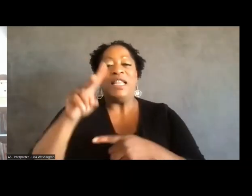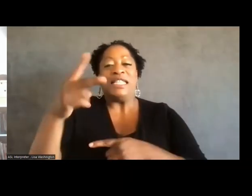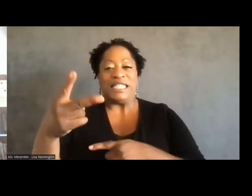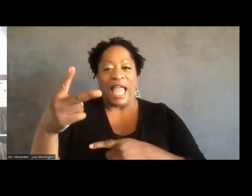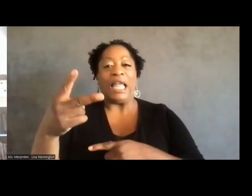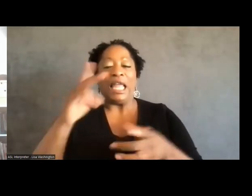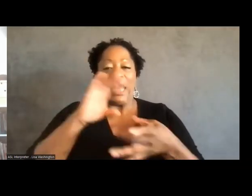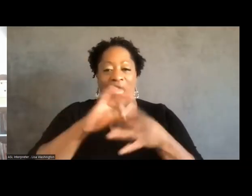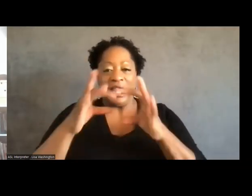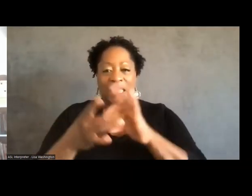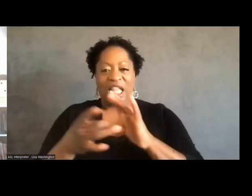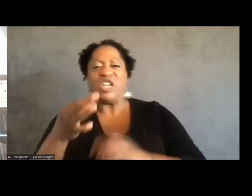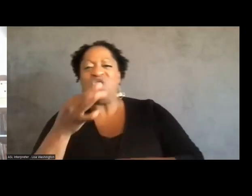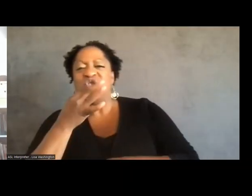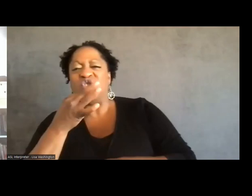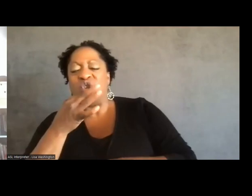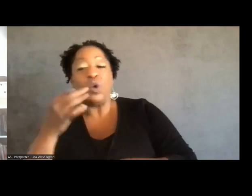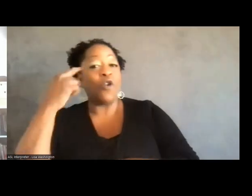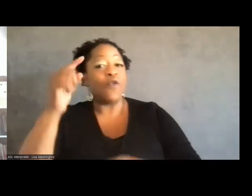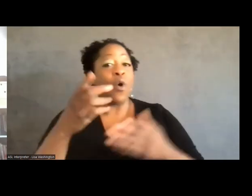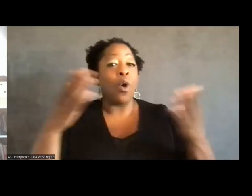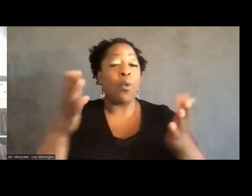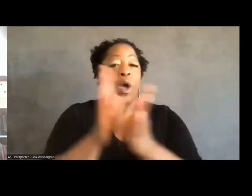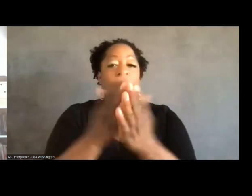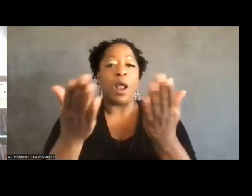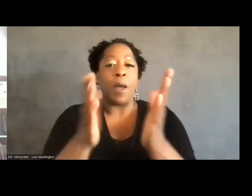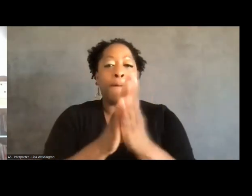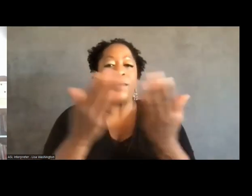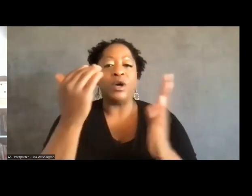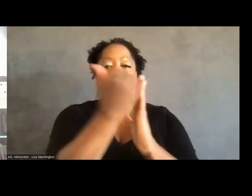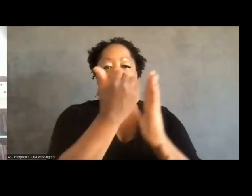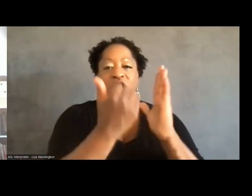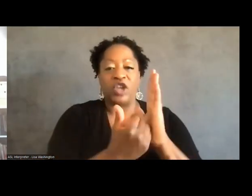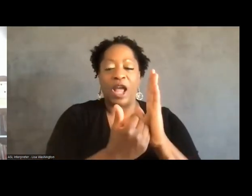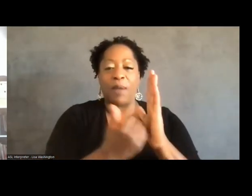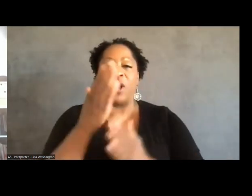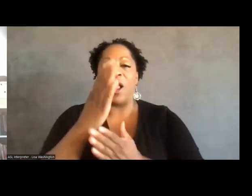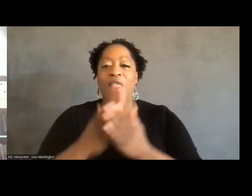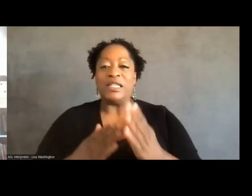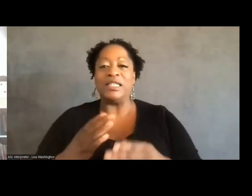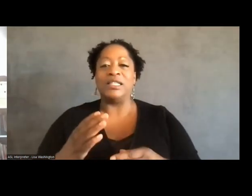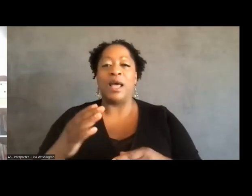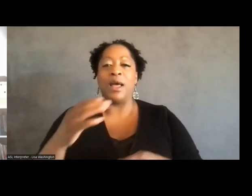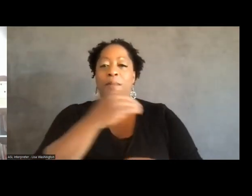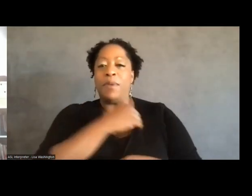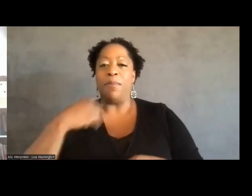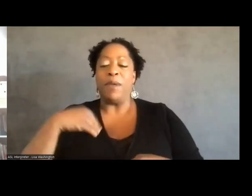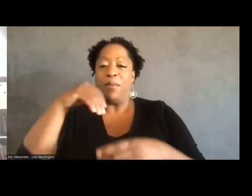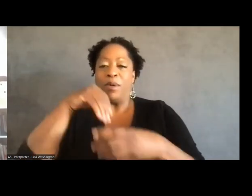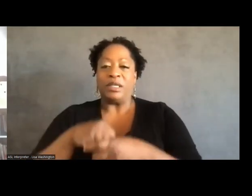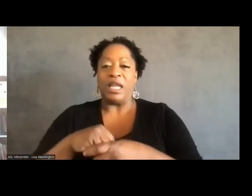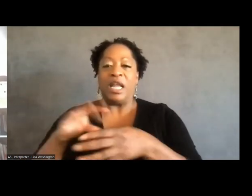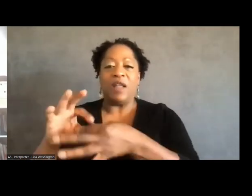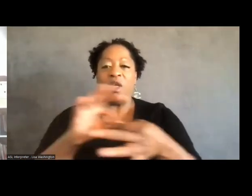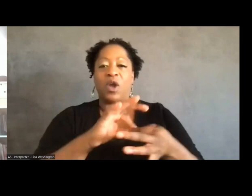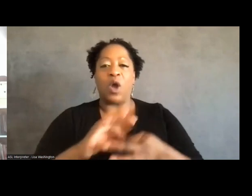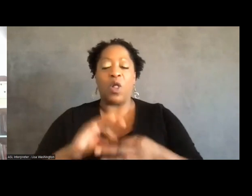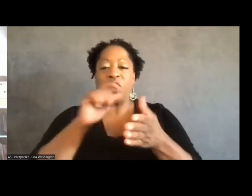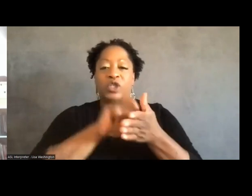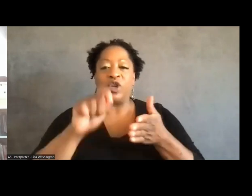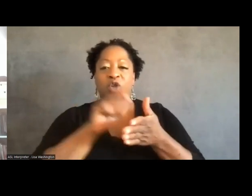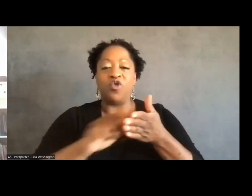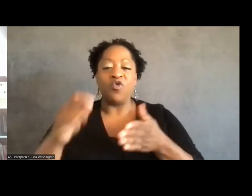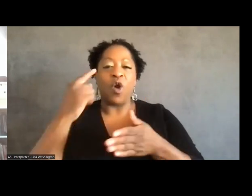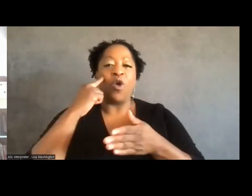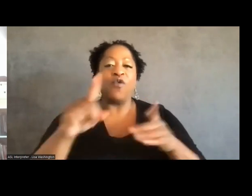here in a second that is a book chapter that some members of the coalition wrote for an anthology that was